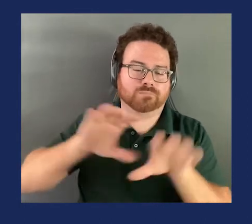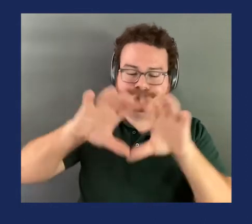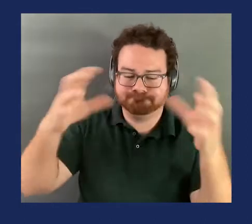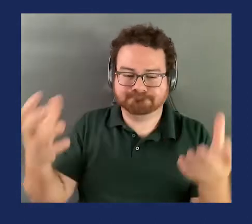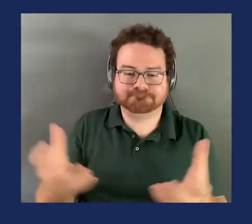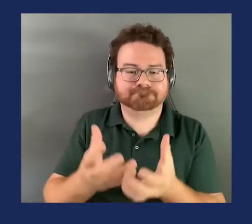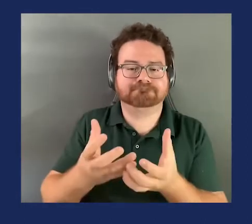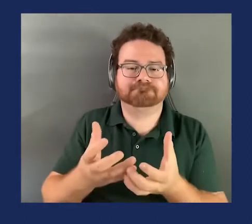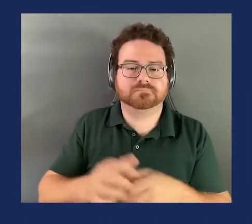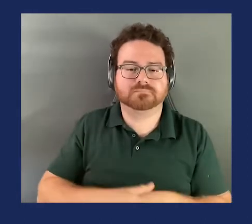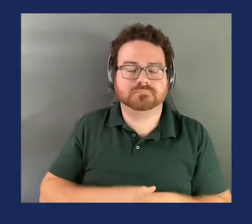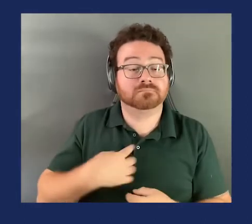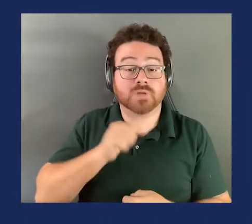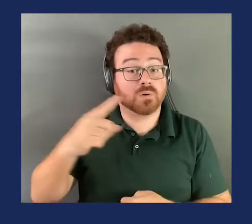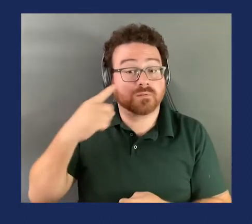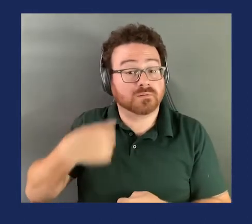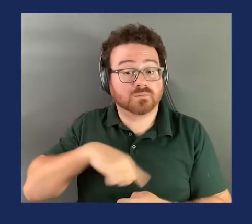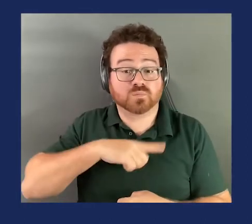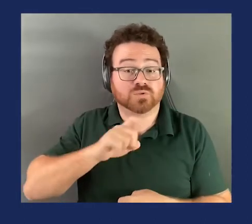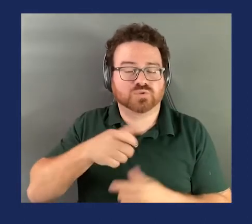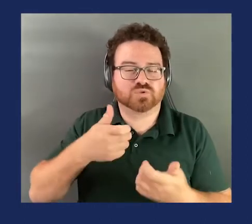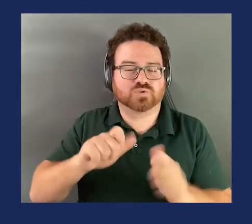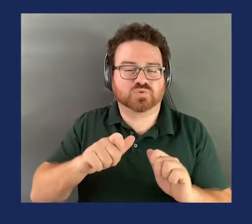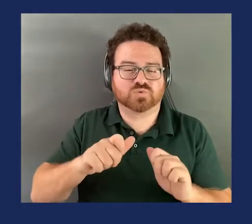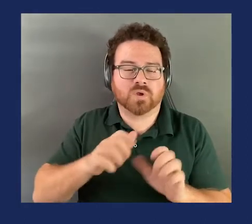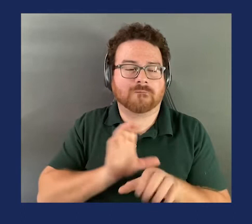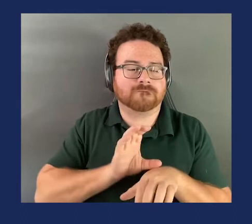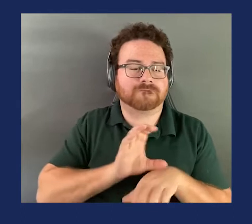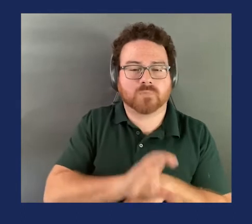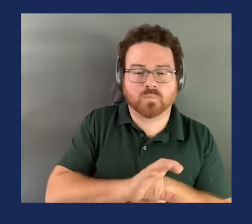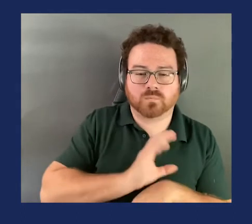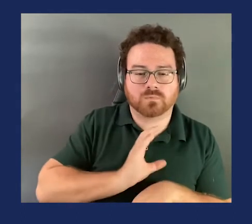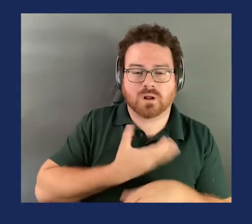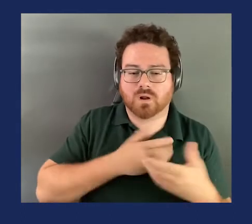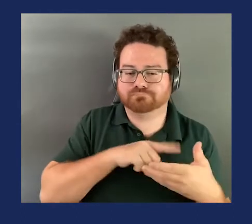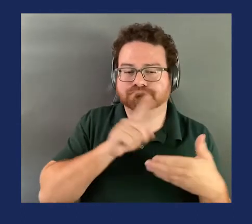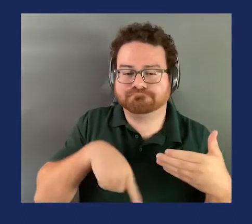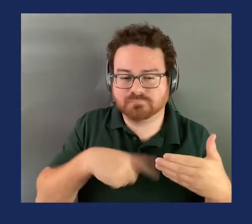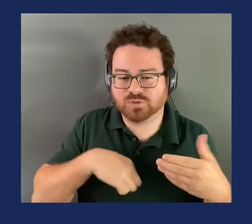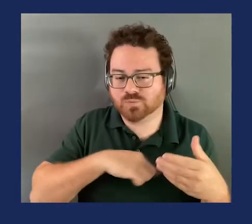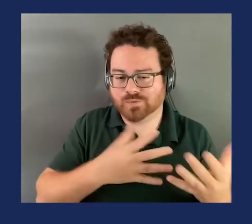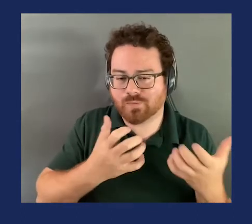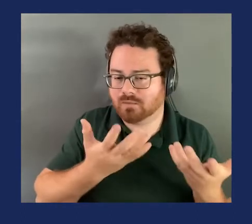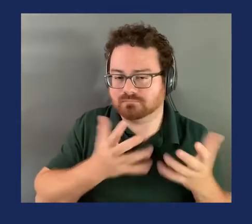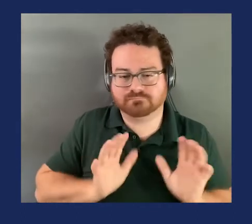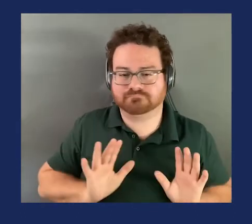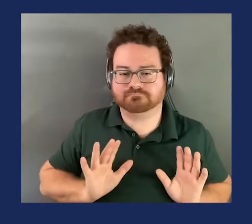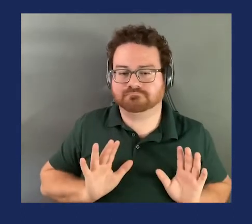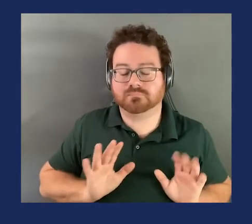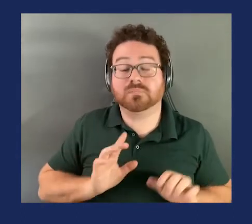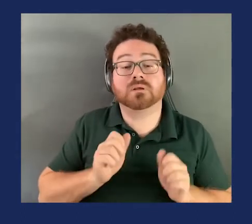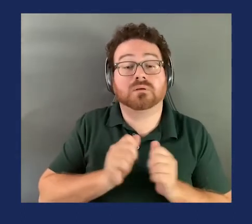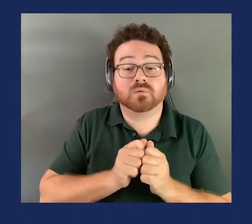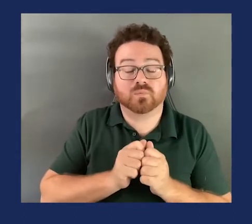we should be putting the thumb on the scale one way or the other to reach a desired outcome with respect to where we would want the